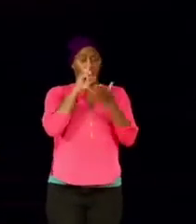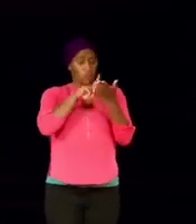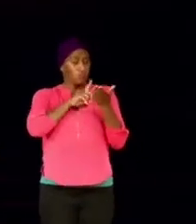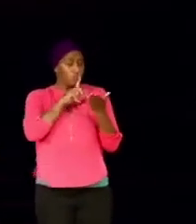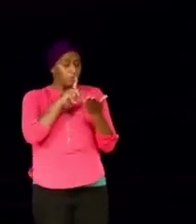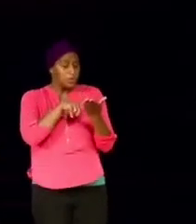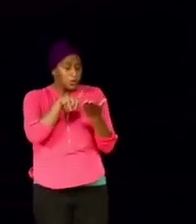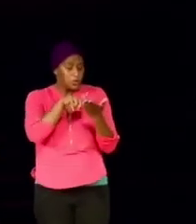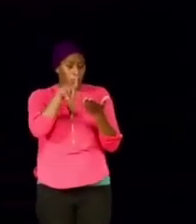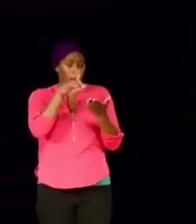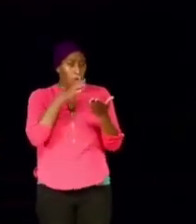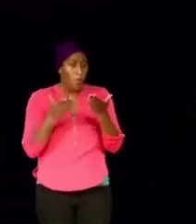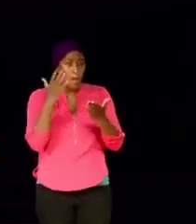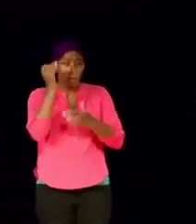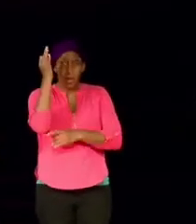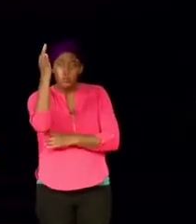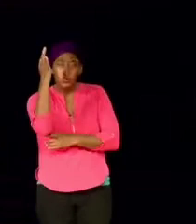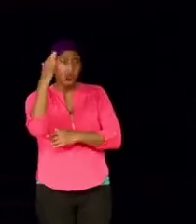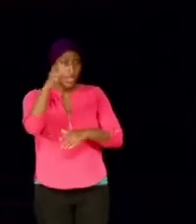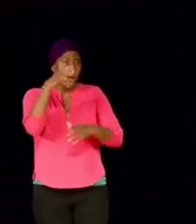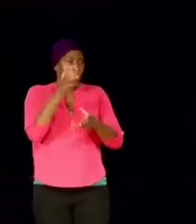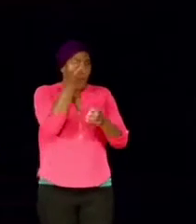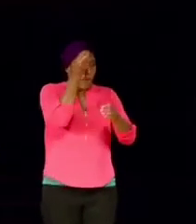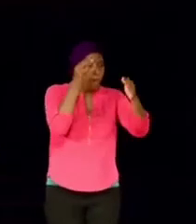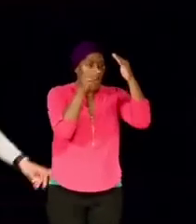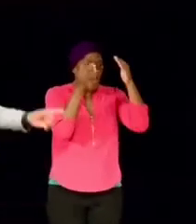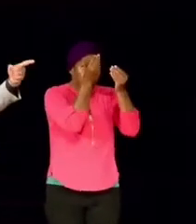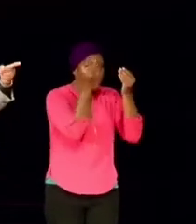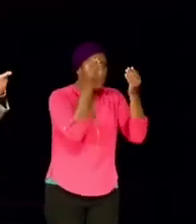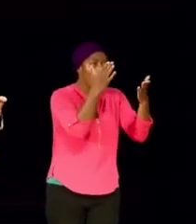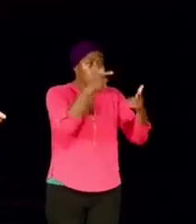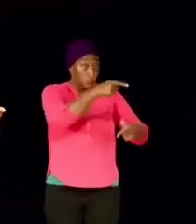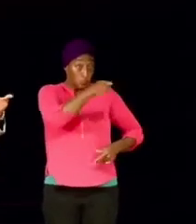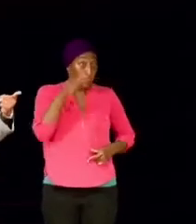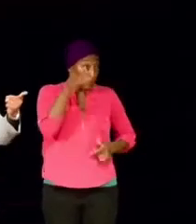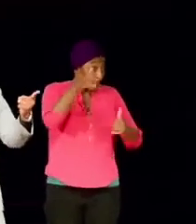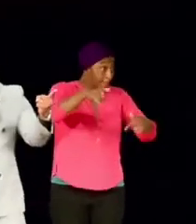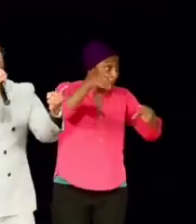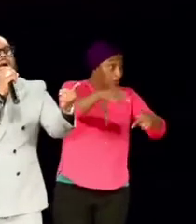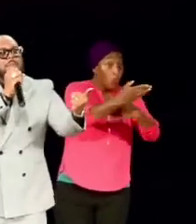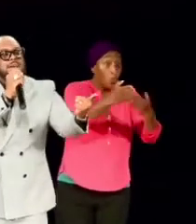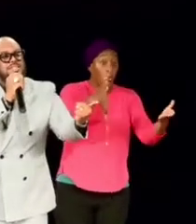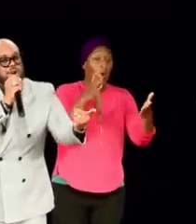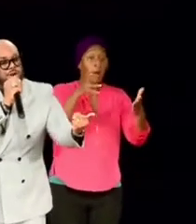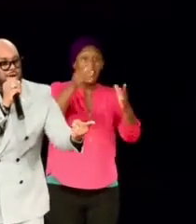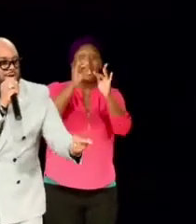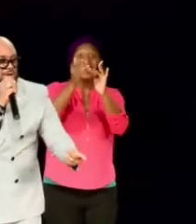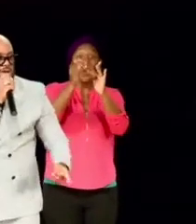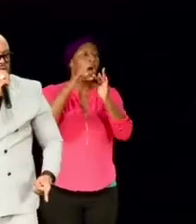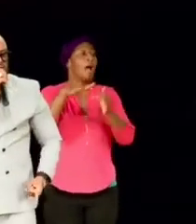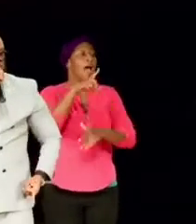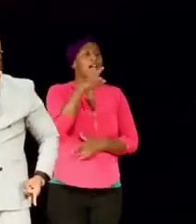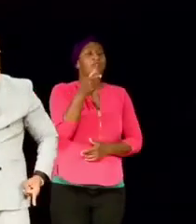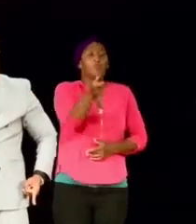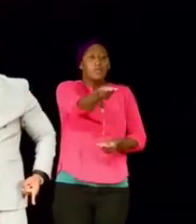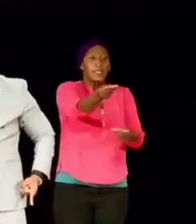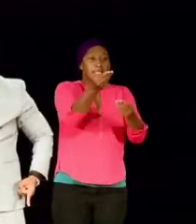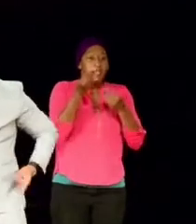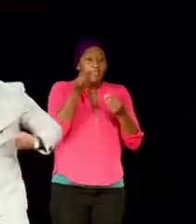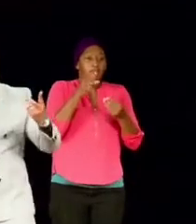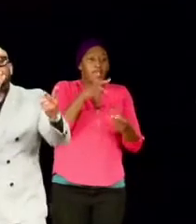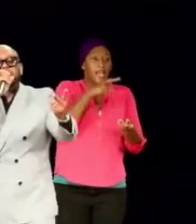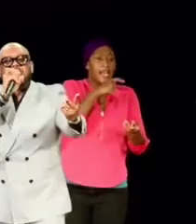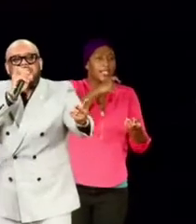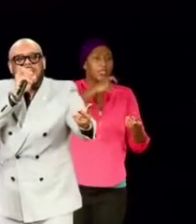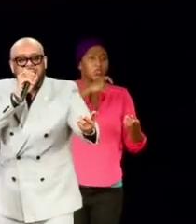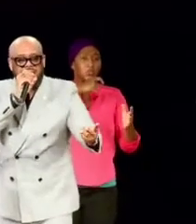presentation and prophesy to somebody in the room. The Lord says, give me a trimester. You missed it